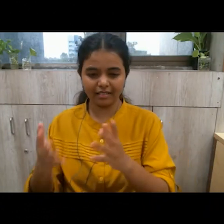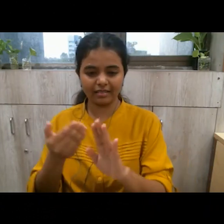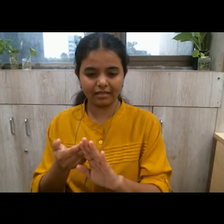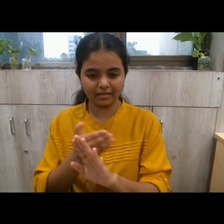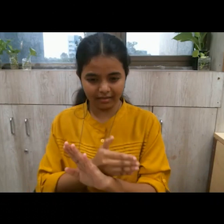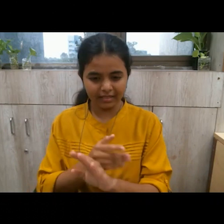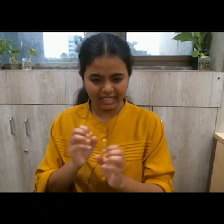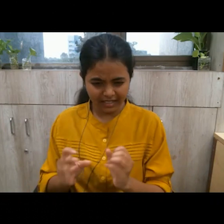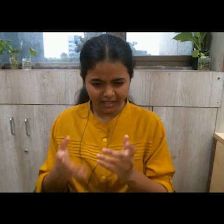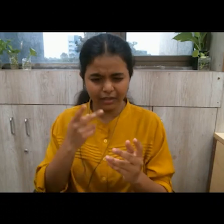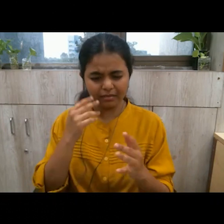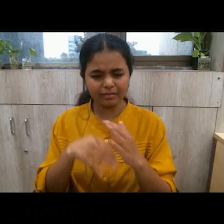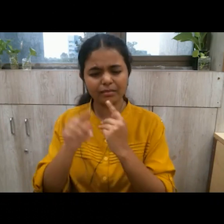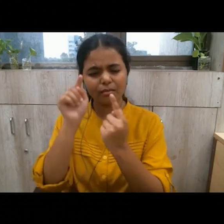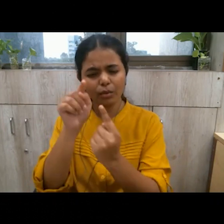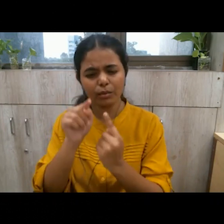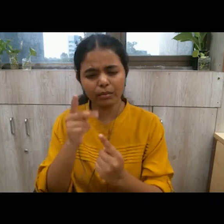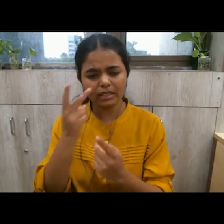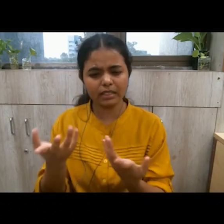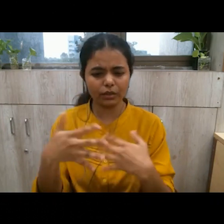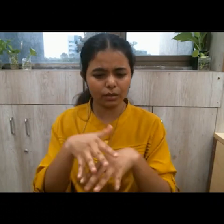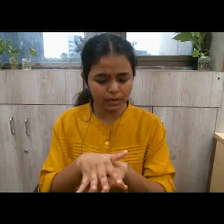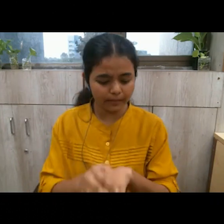beginning for inclusion